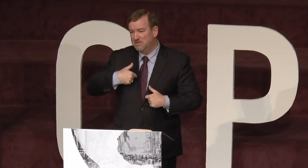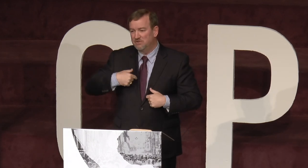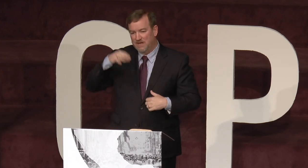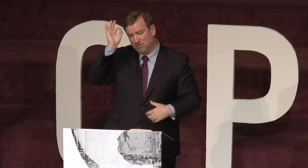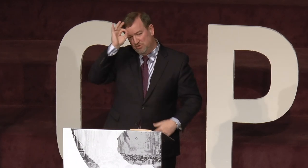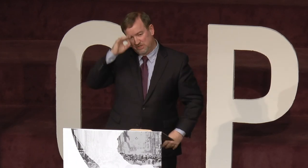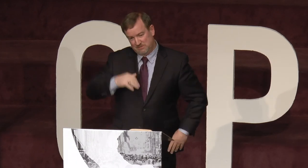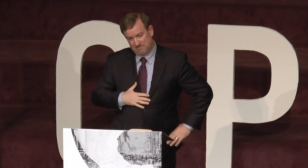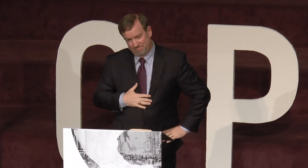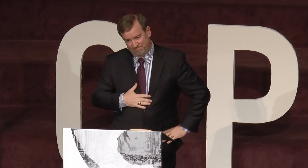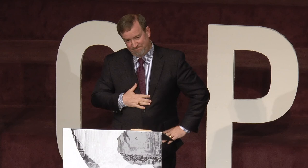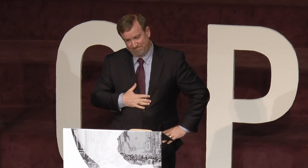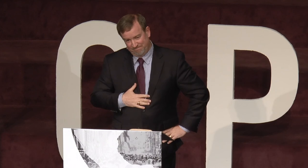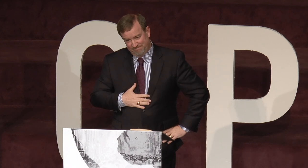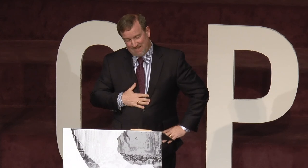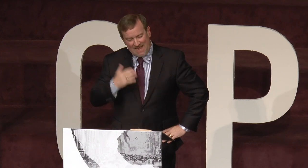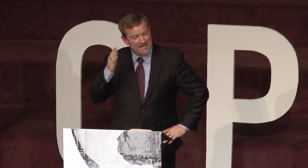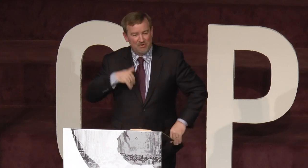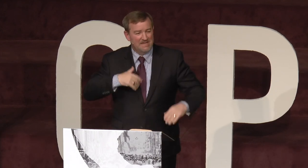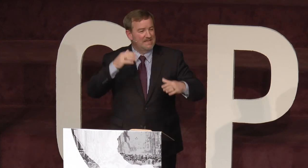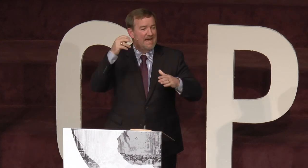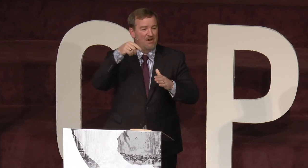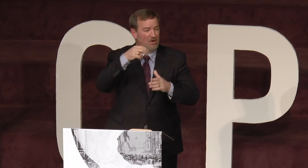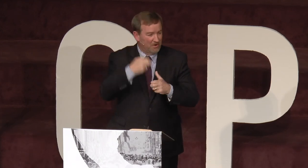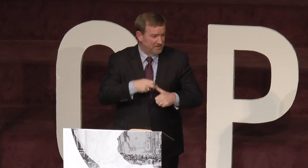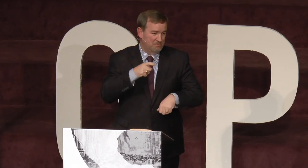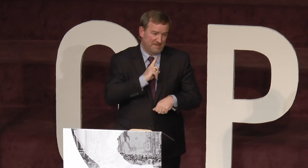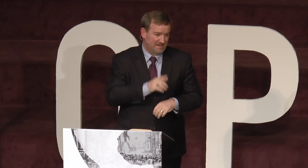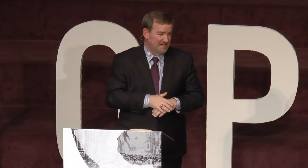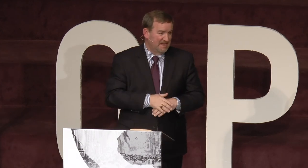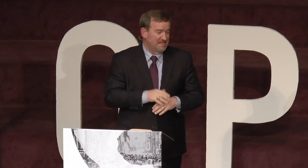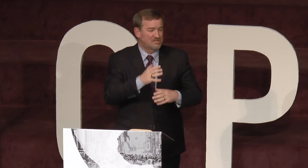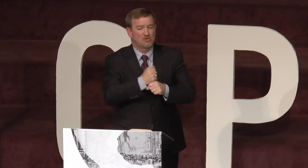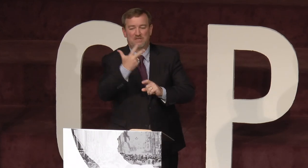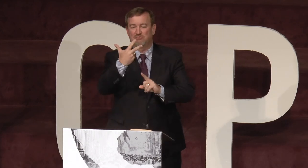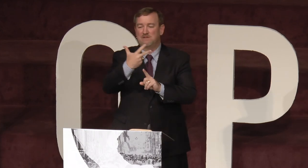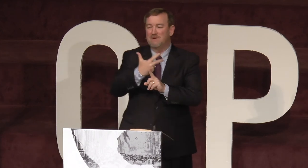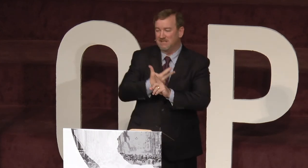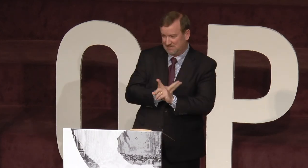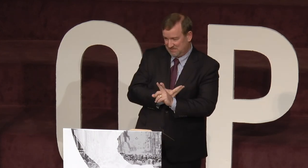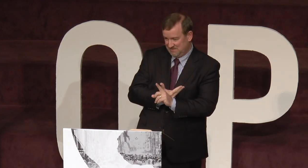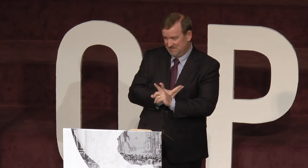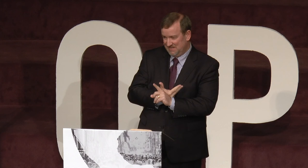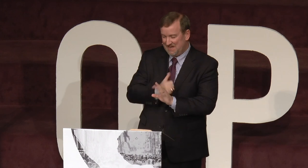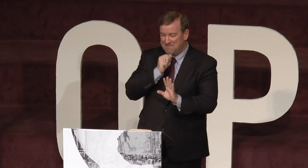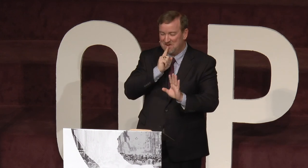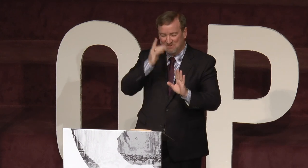know that I'm clueless. I had no idea how hard it would be. As it took me three months. I'm not a real